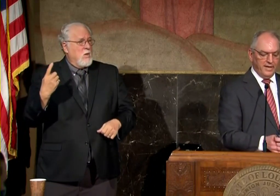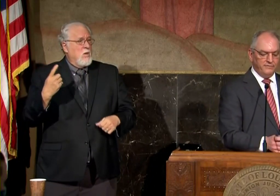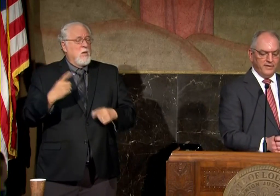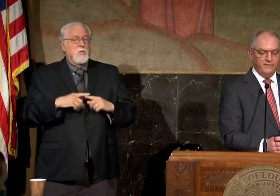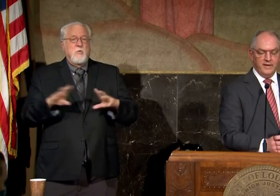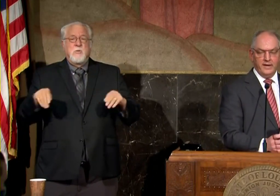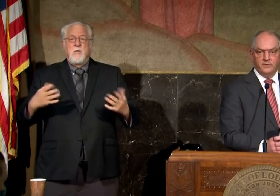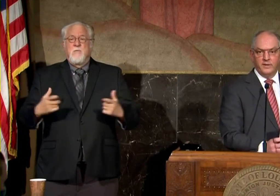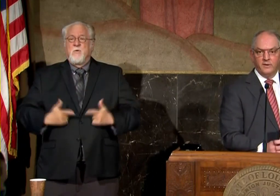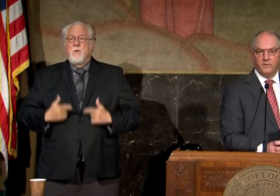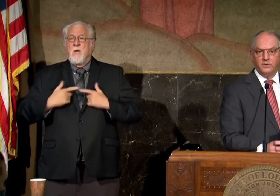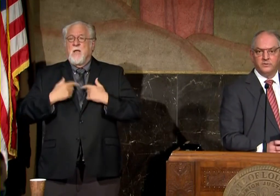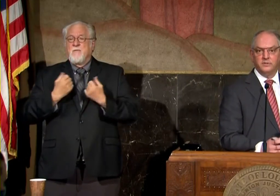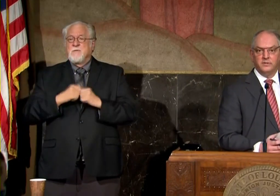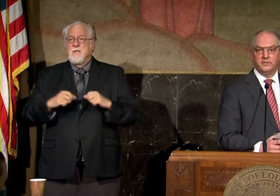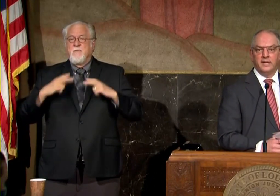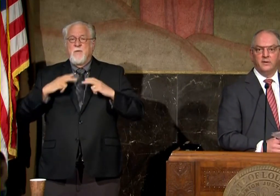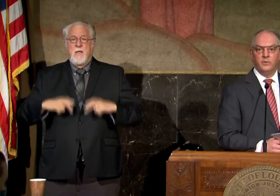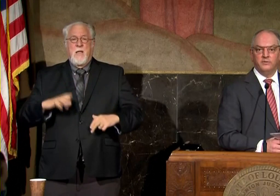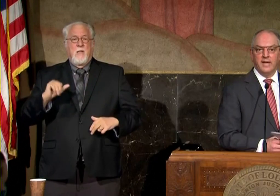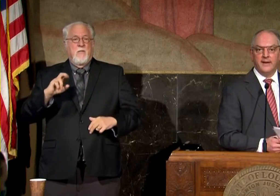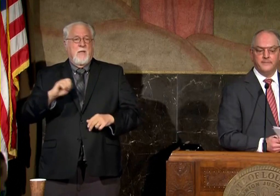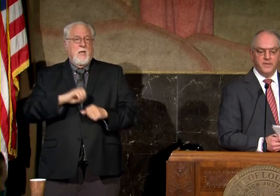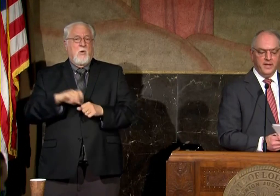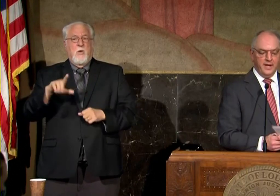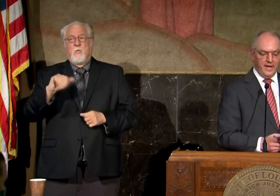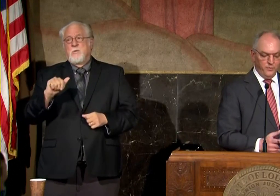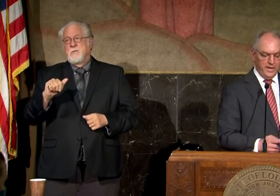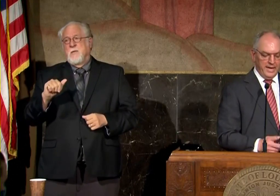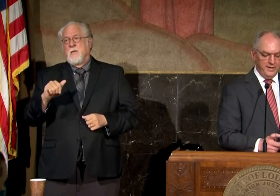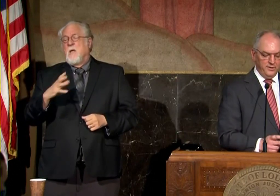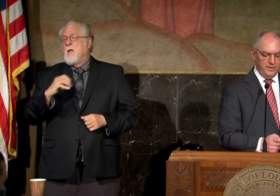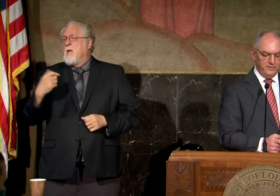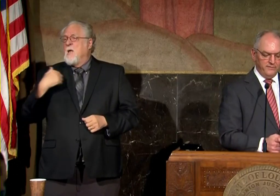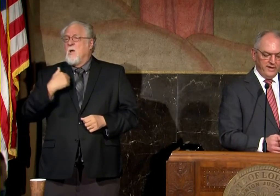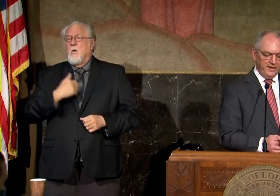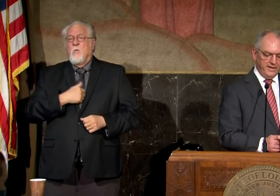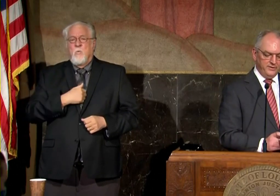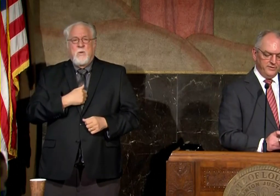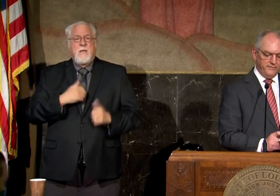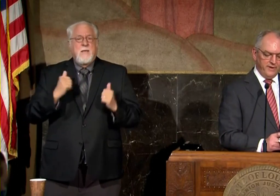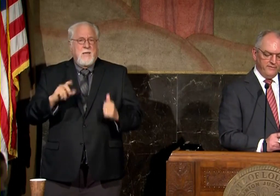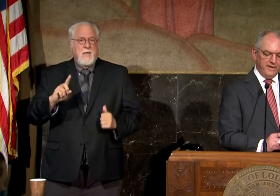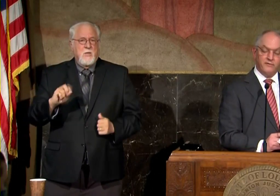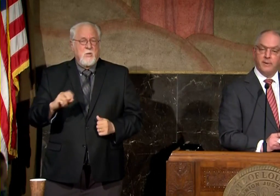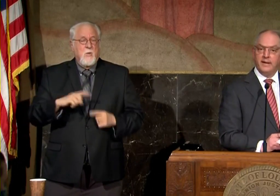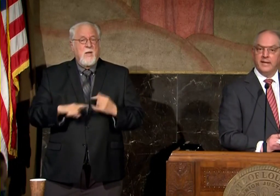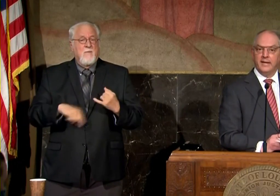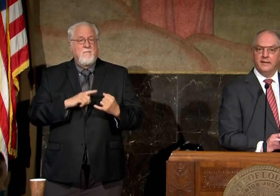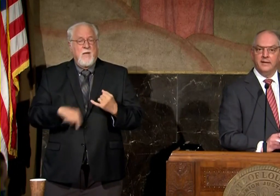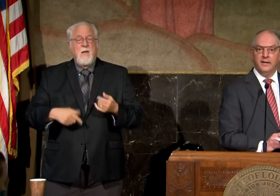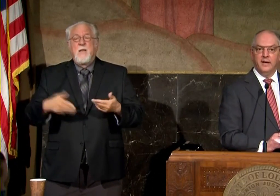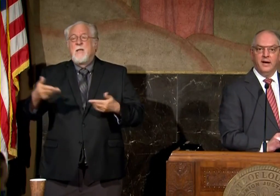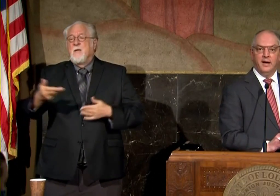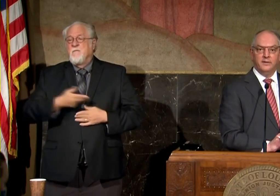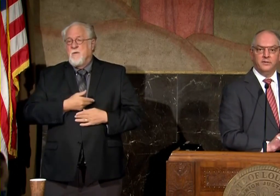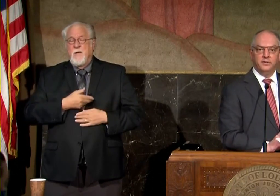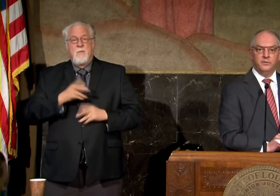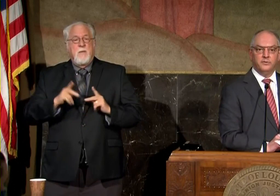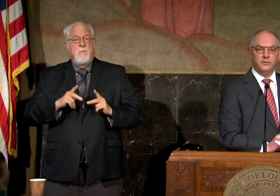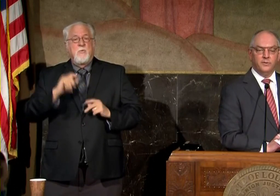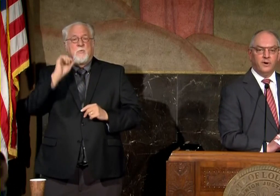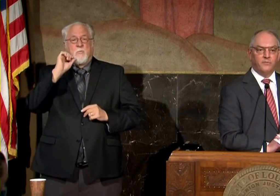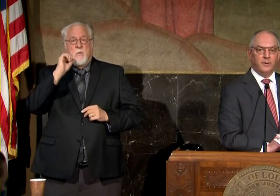the life-saving health care across the state of louisiana and we can do this and finally i just invite everybody again uh